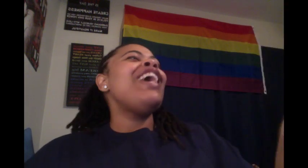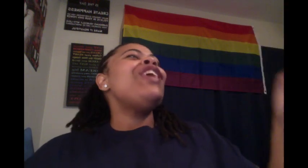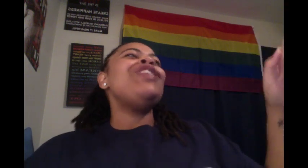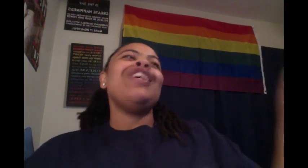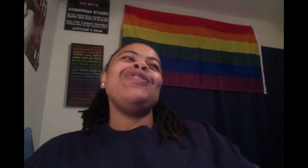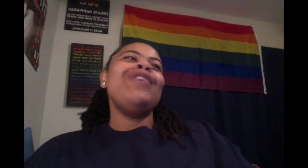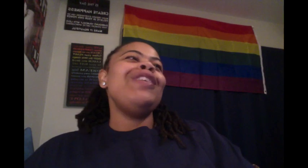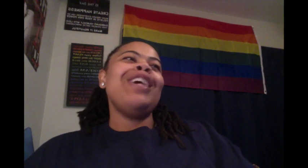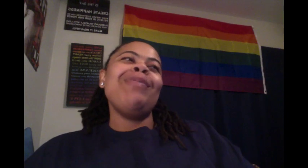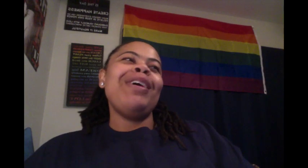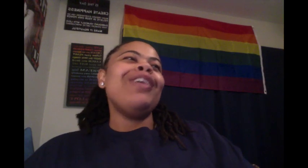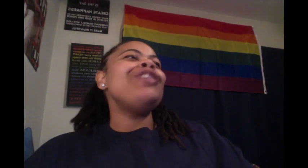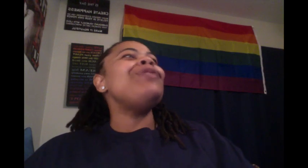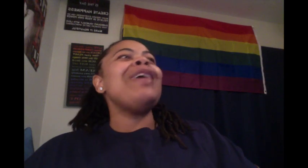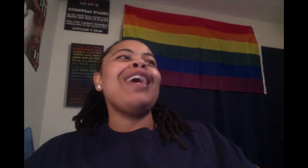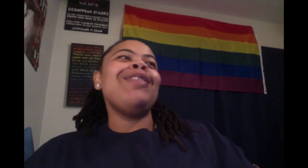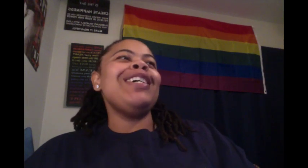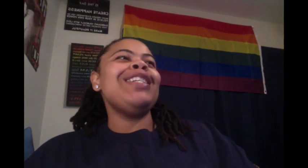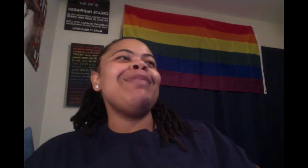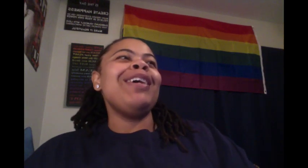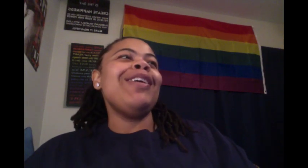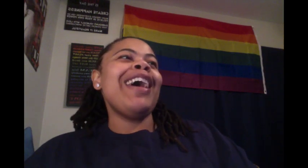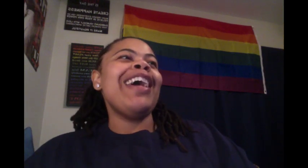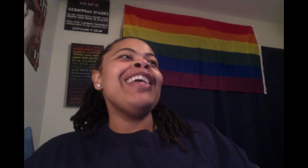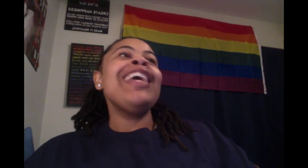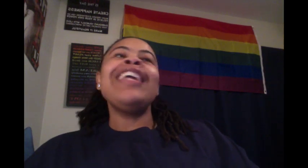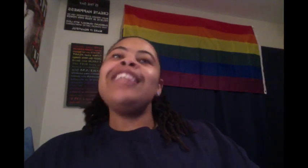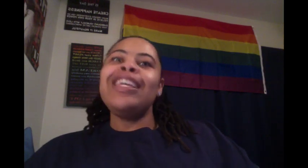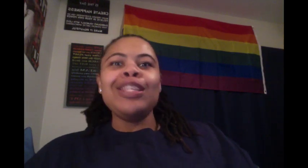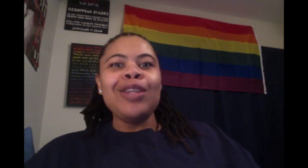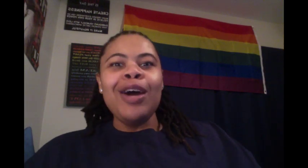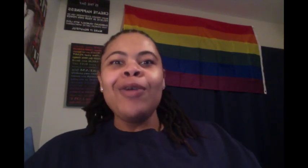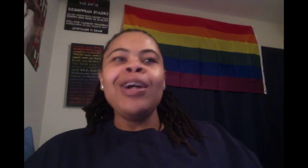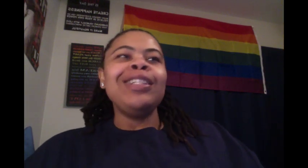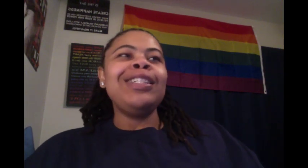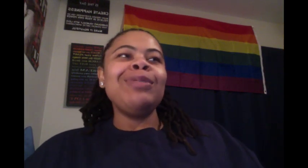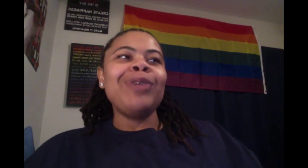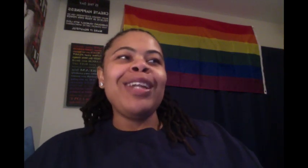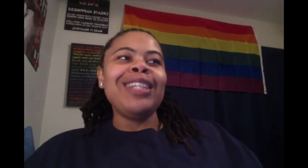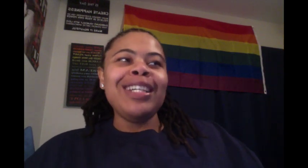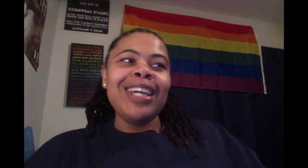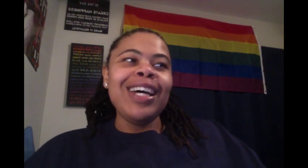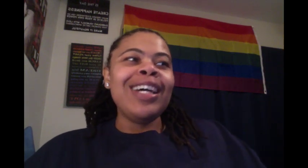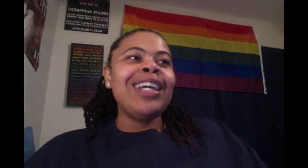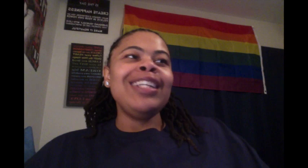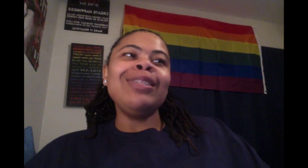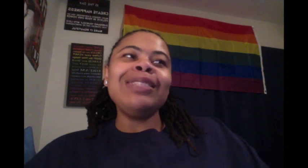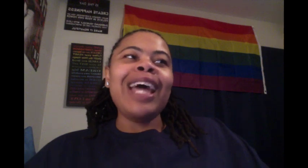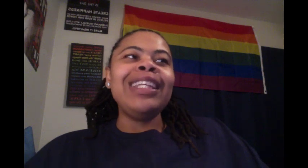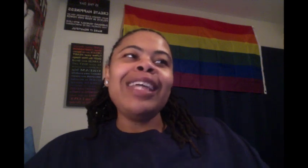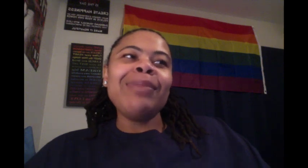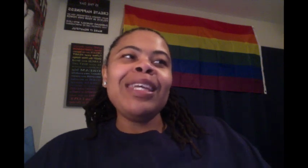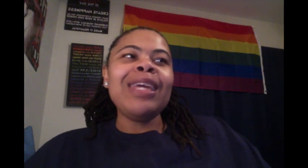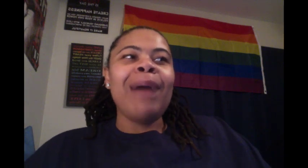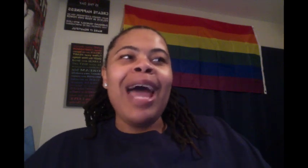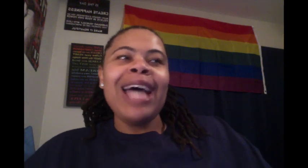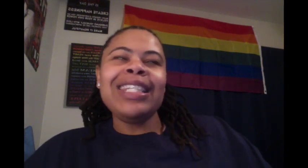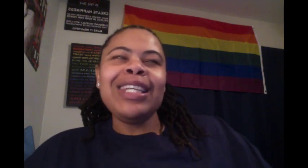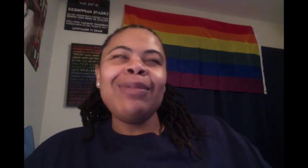Now, you know damn well you ain't got no husband. Okay? Next thing you know, she was trying to touch her. And she was like, look at me in my eyes and tell me that